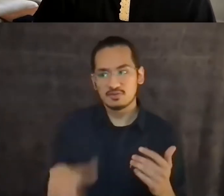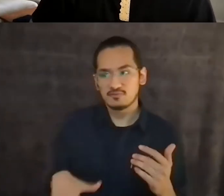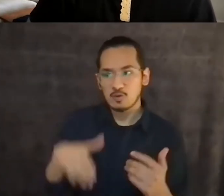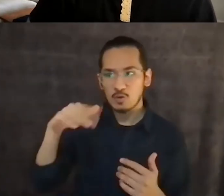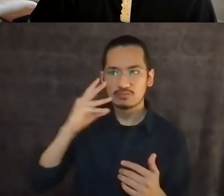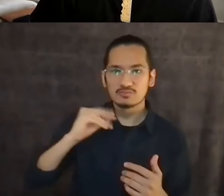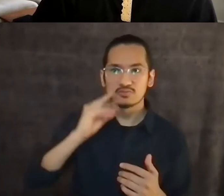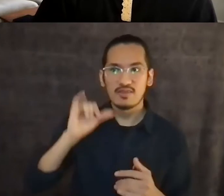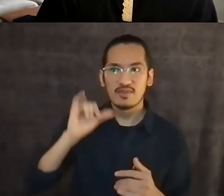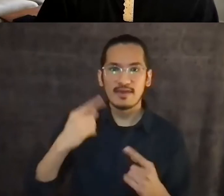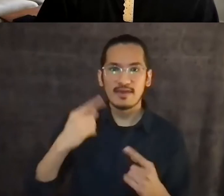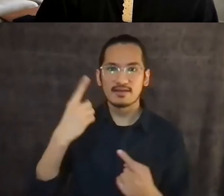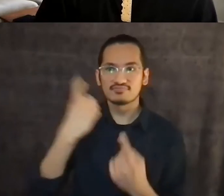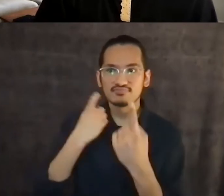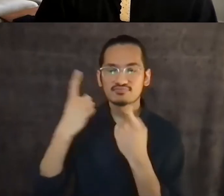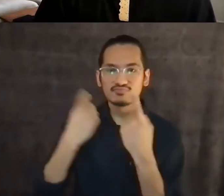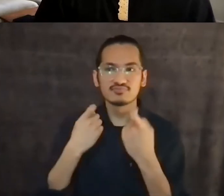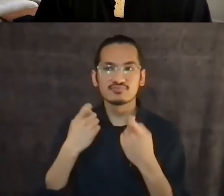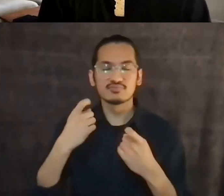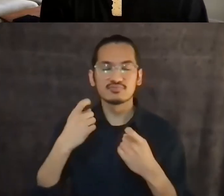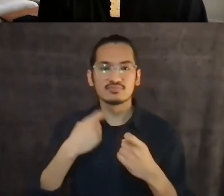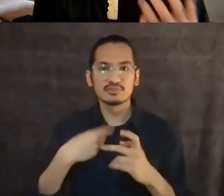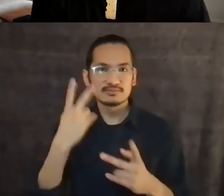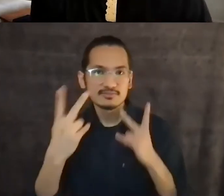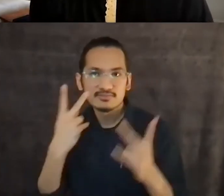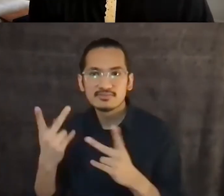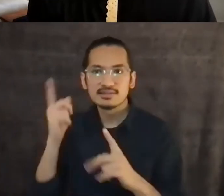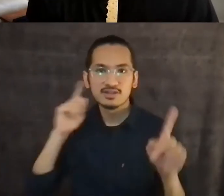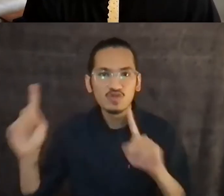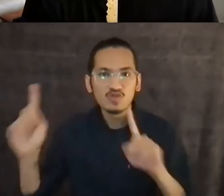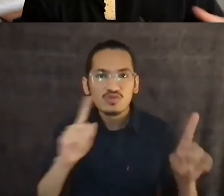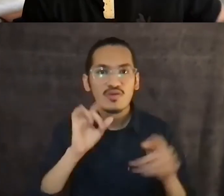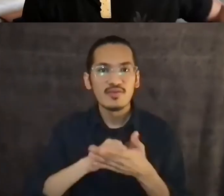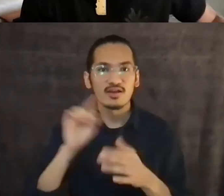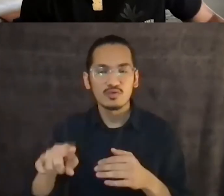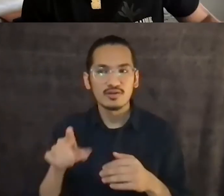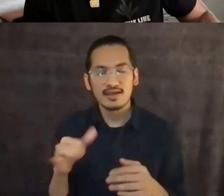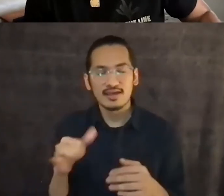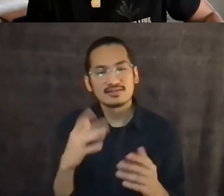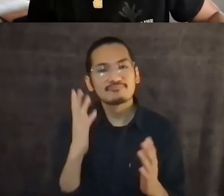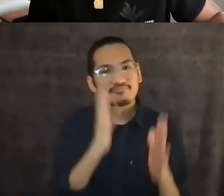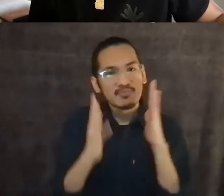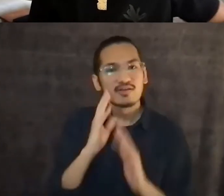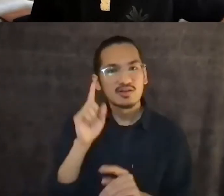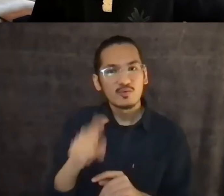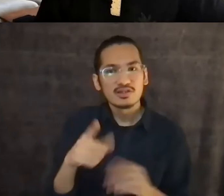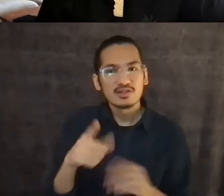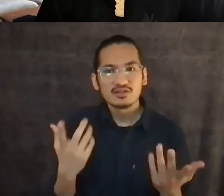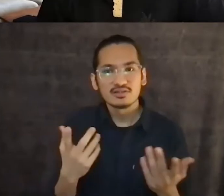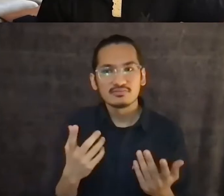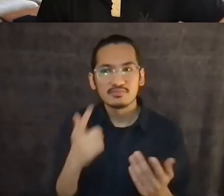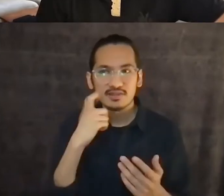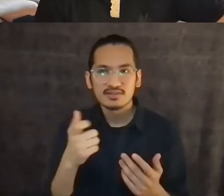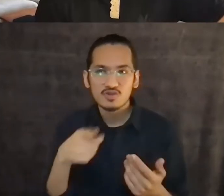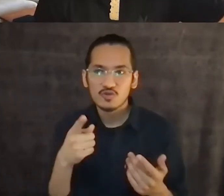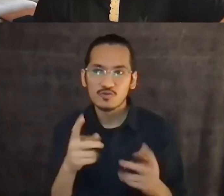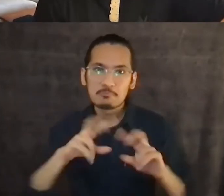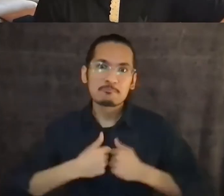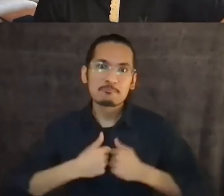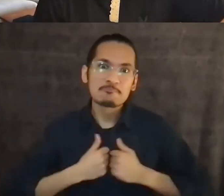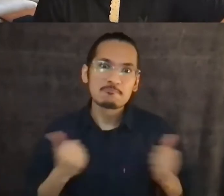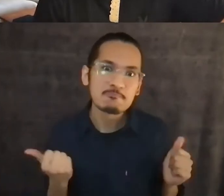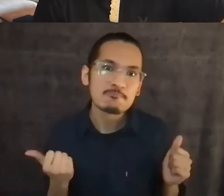it's a ridiculous question to ask, or at least it's an embarrassing question to ask because it's like telling on yourself. Um,